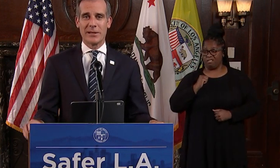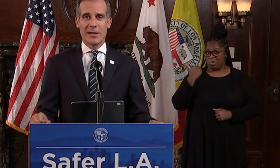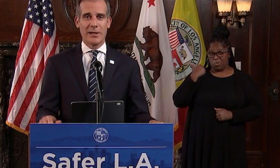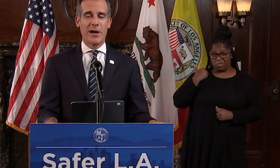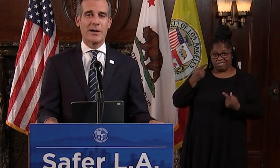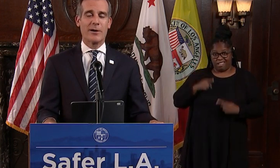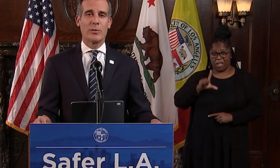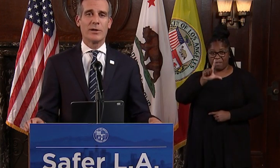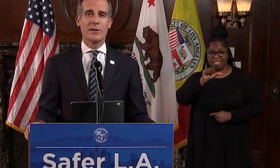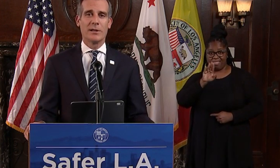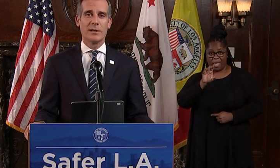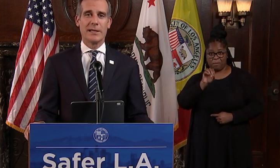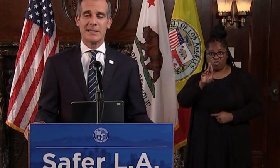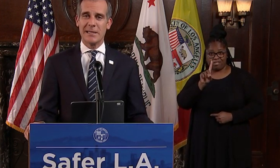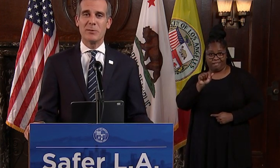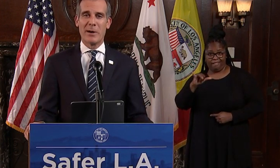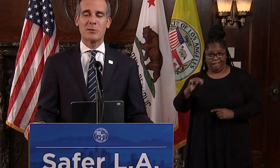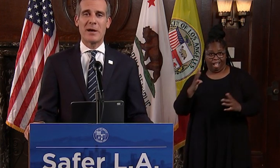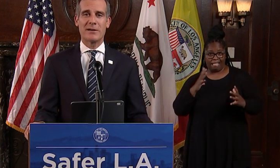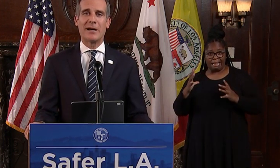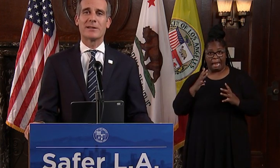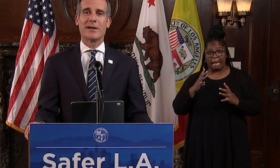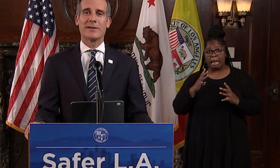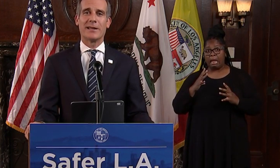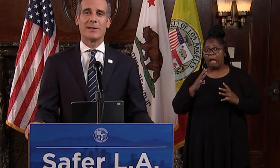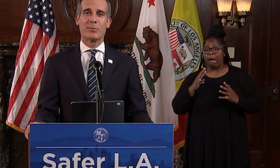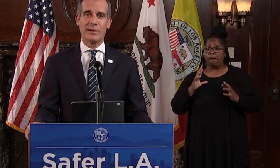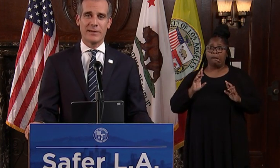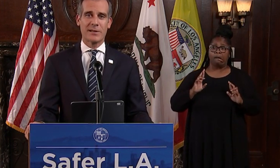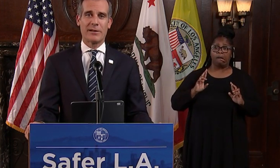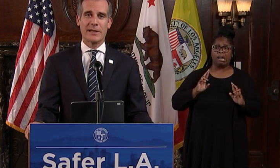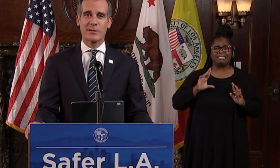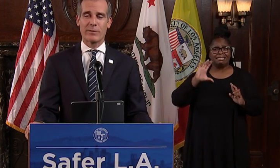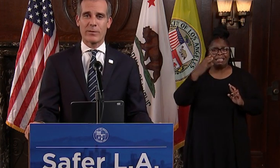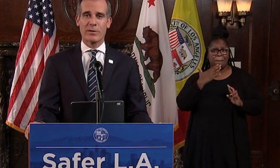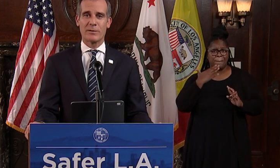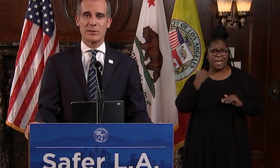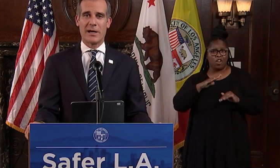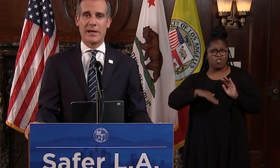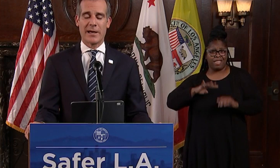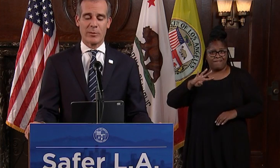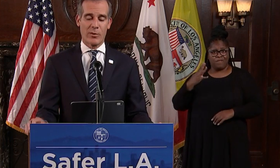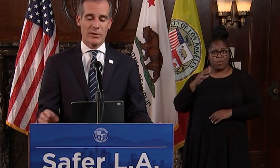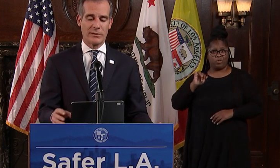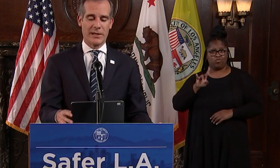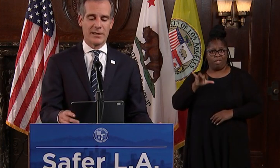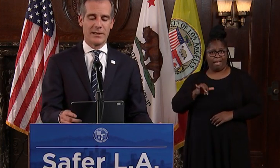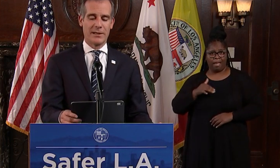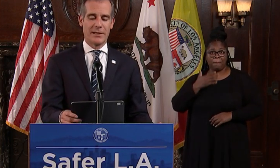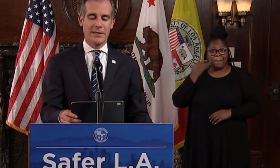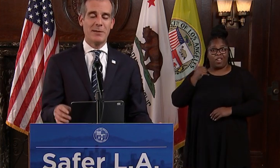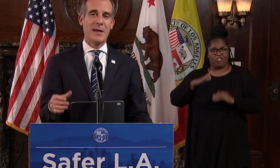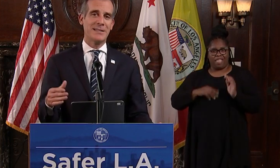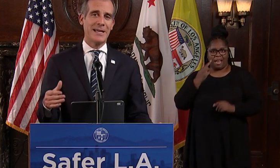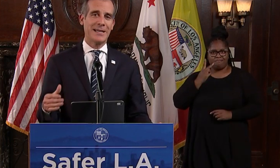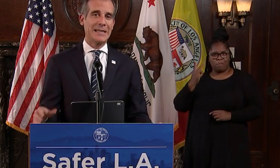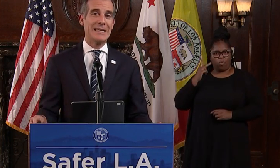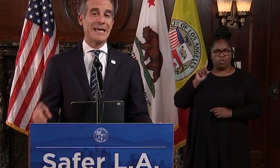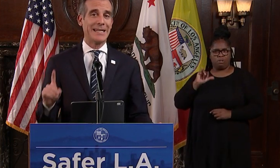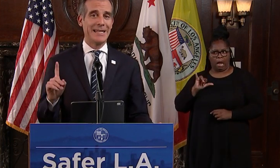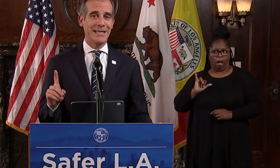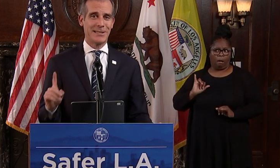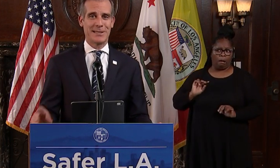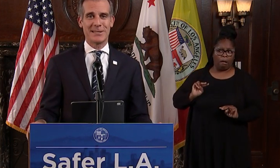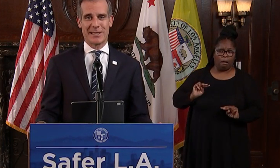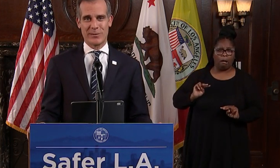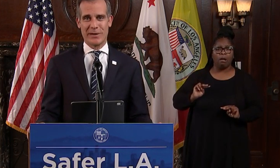is. But knock on wood, it seemed much better out there than the previous holidays of the Fourth of July and Memorial Day. Keep maintaining at